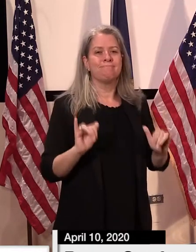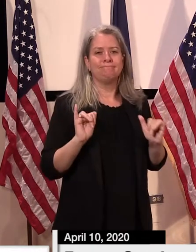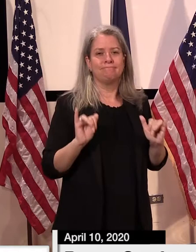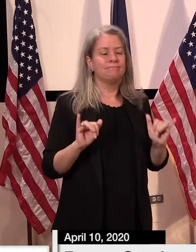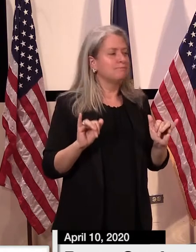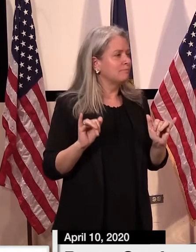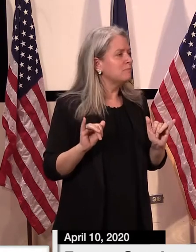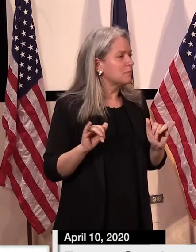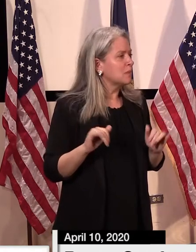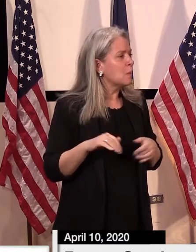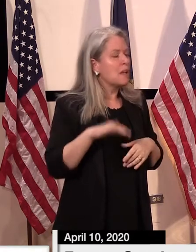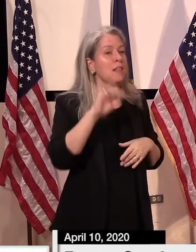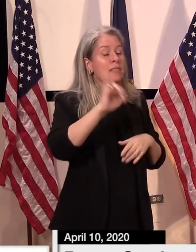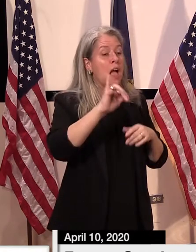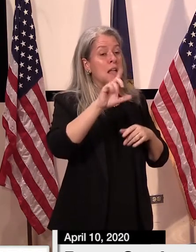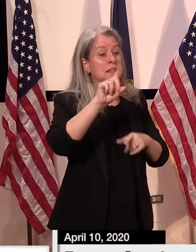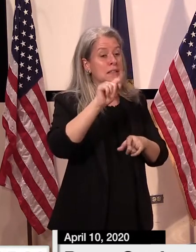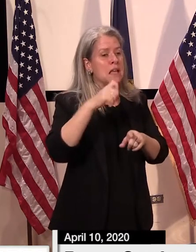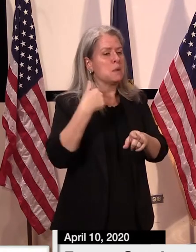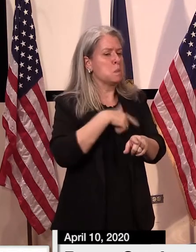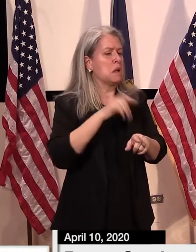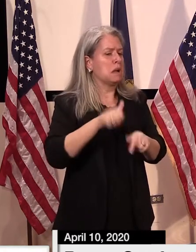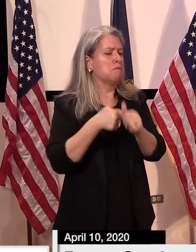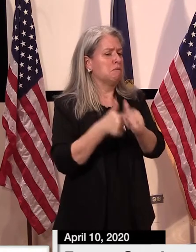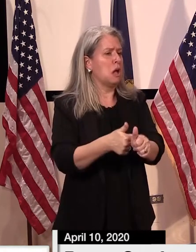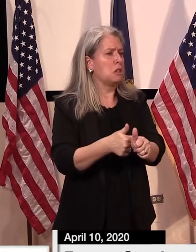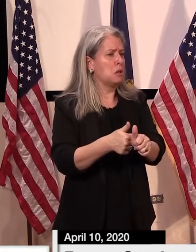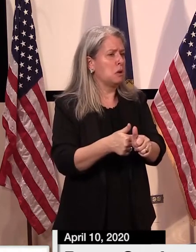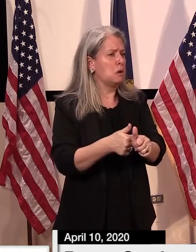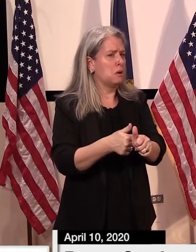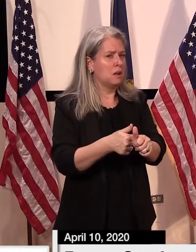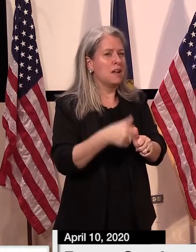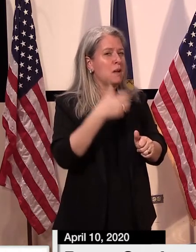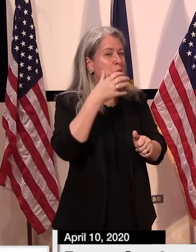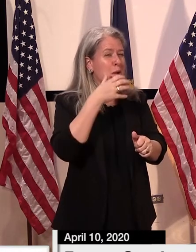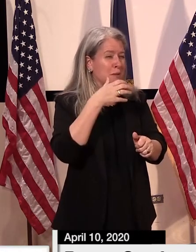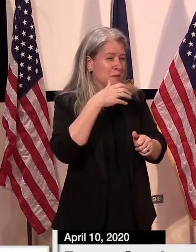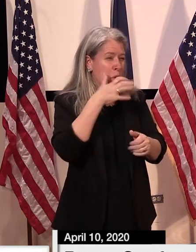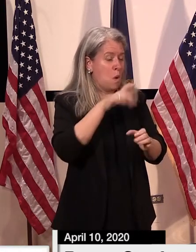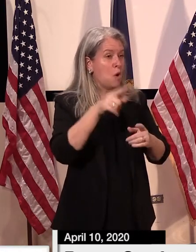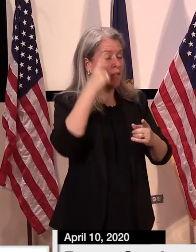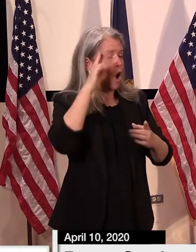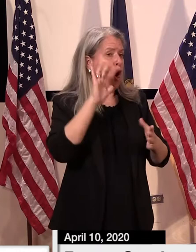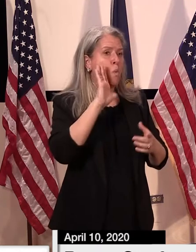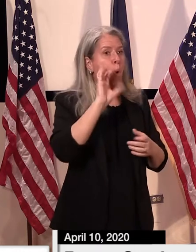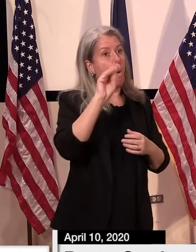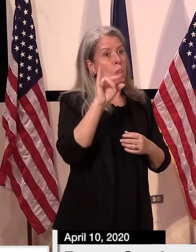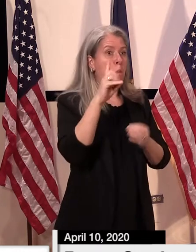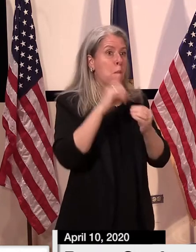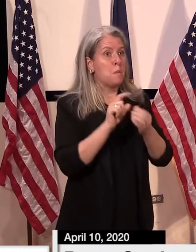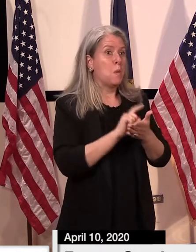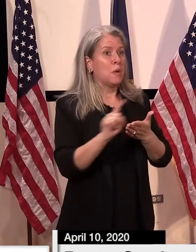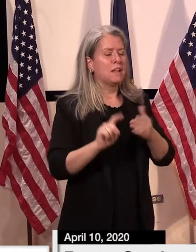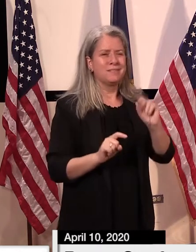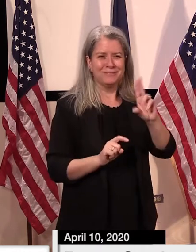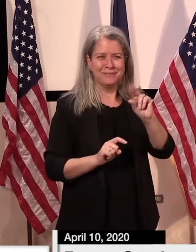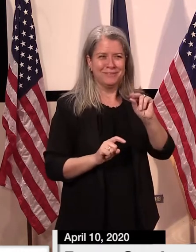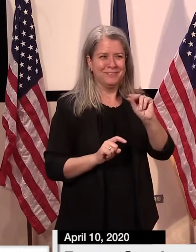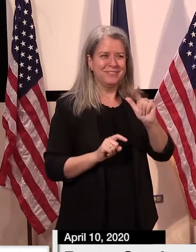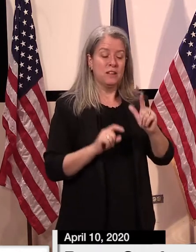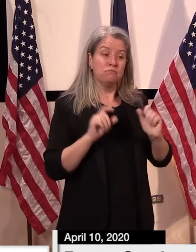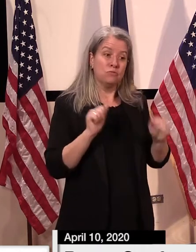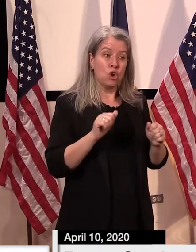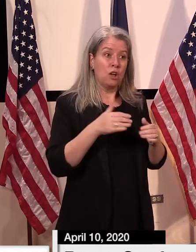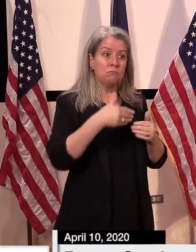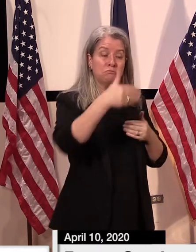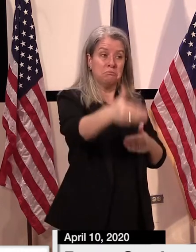could adhere to while not giving false hope, but not signaling that this could go